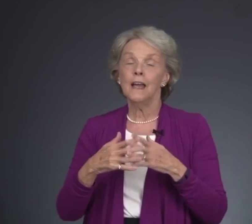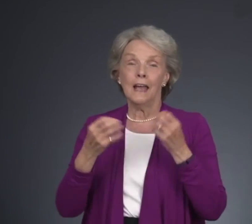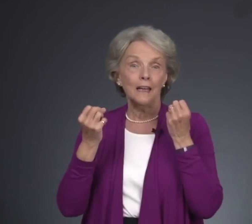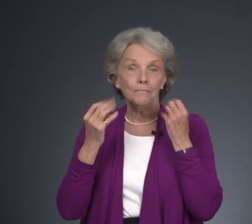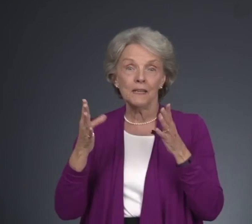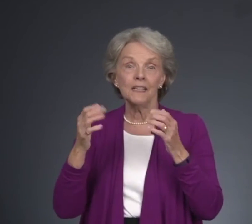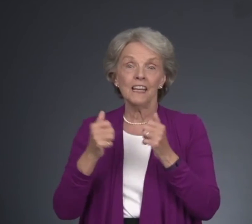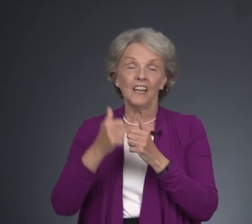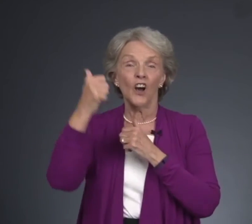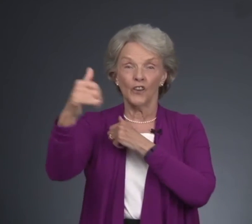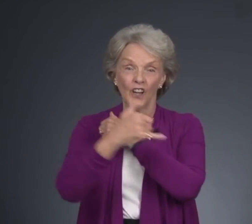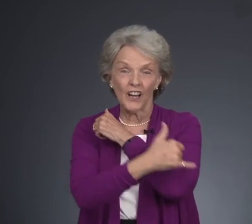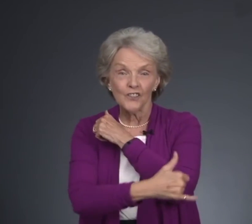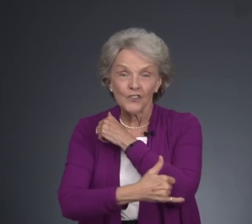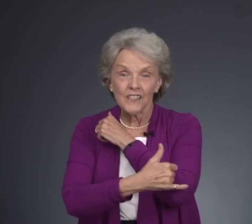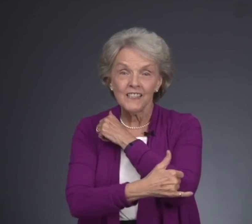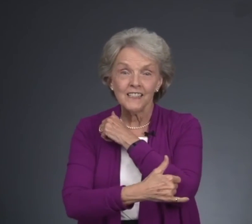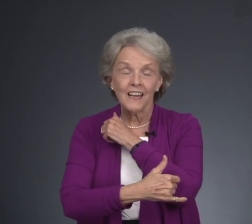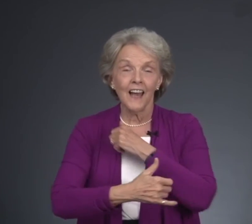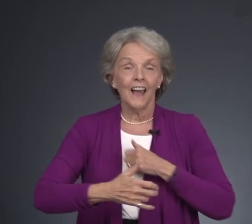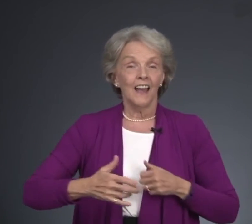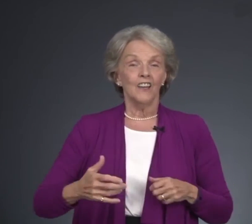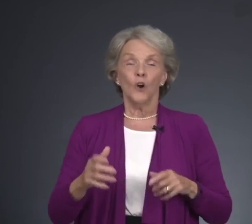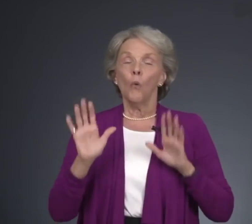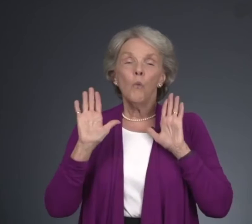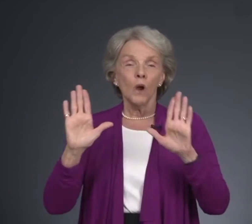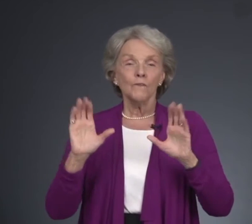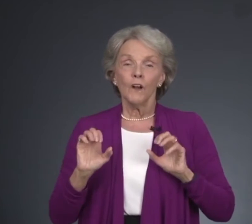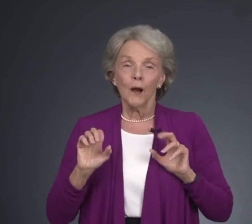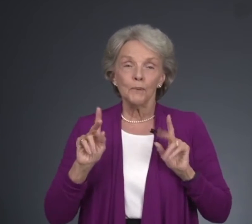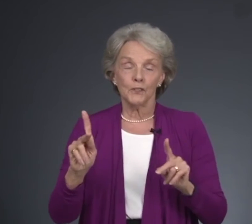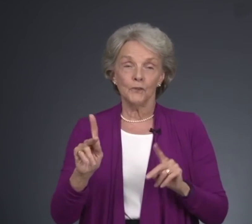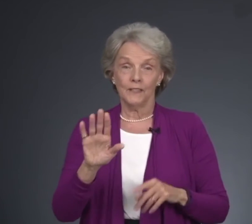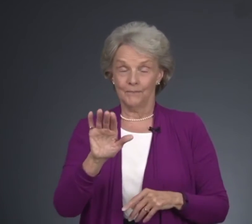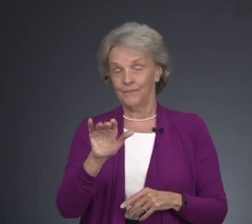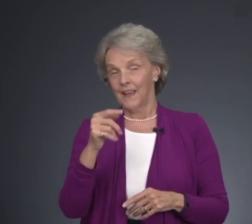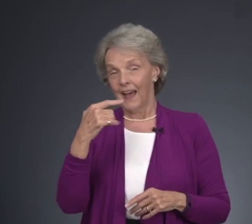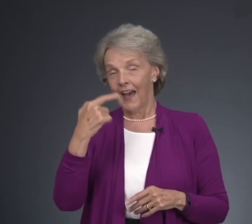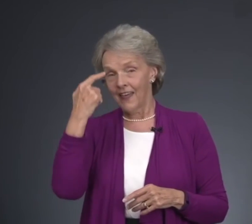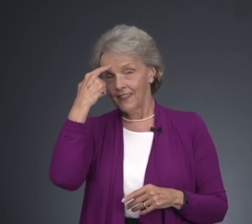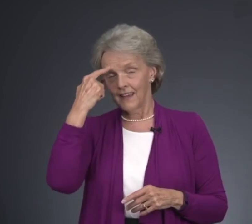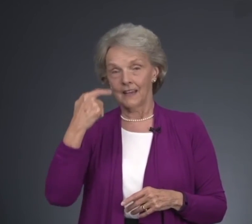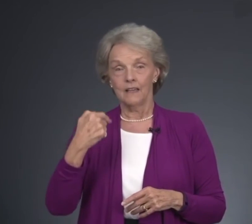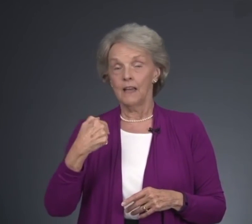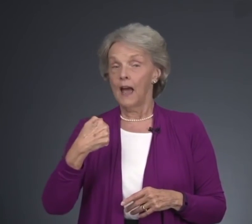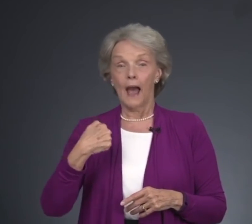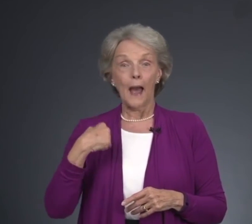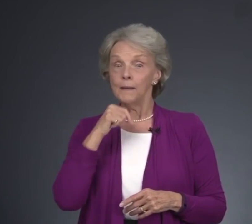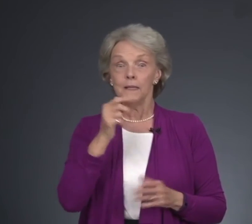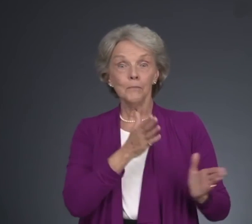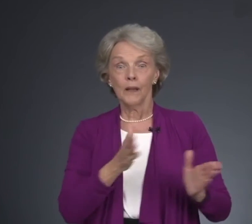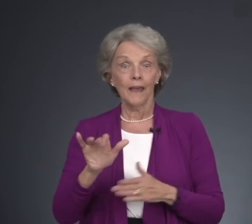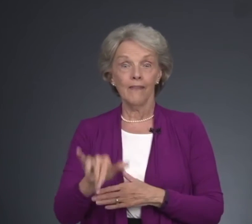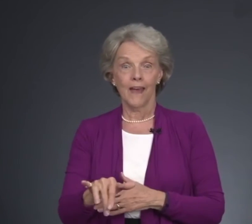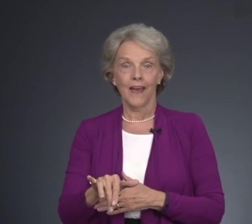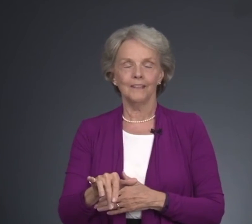and many in other countries. Wonderful opportunity, I think. I didn't plan that.